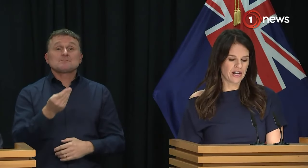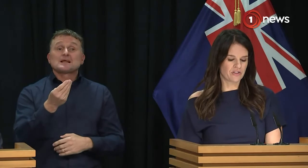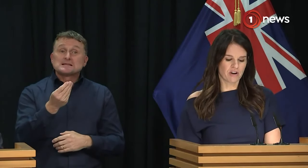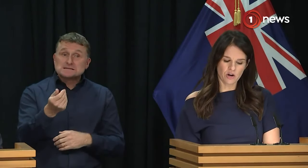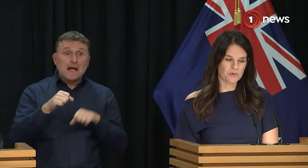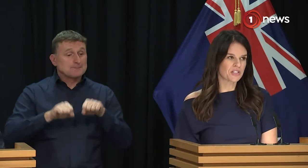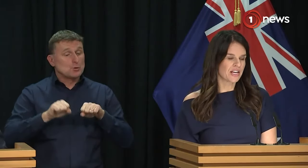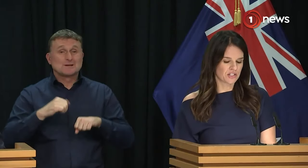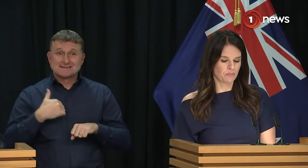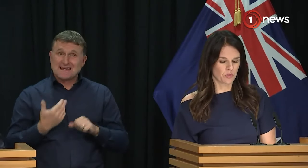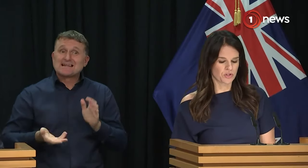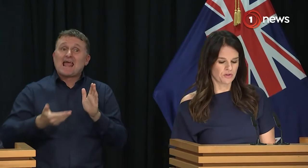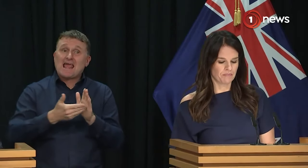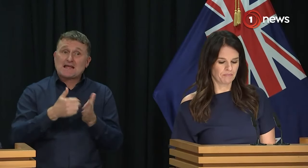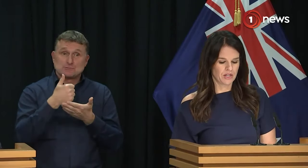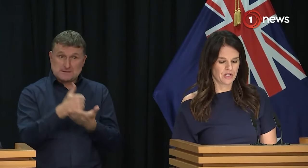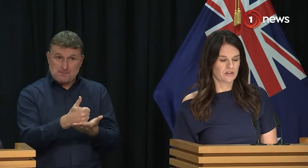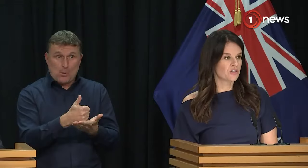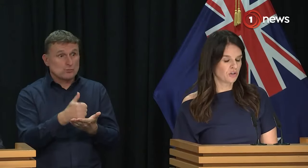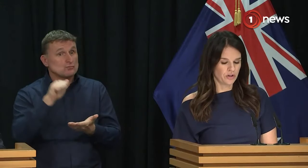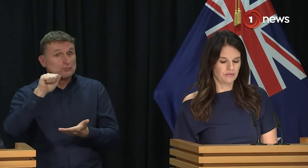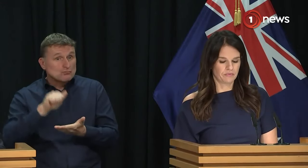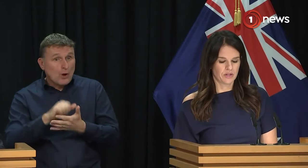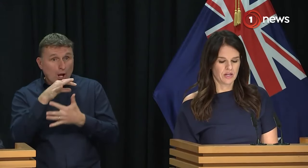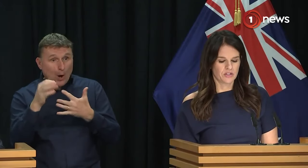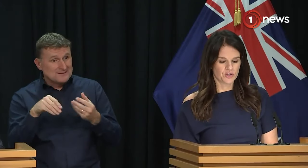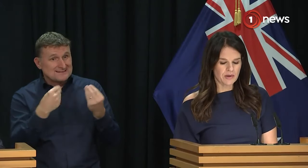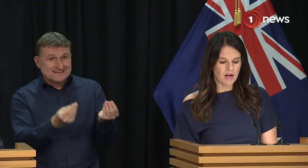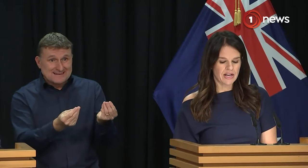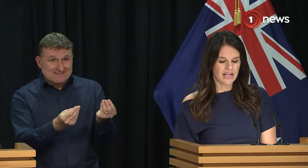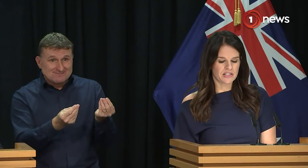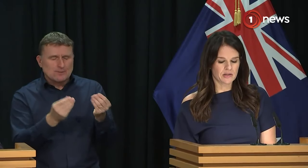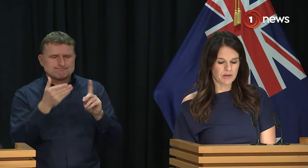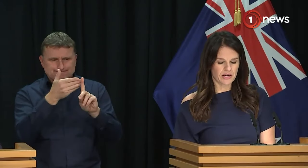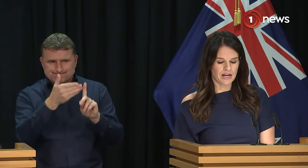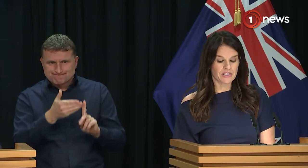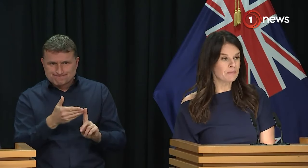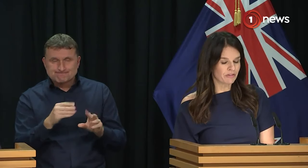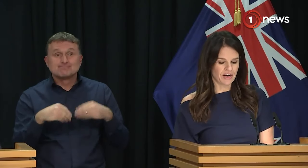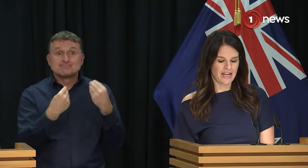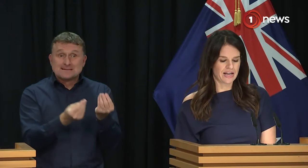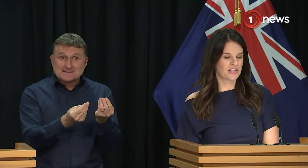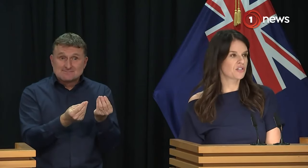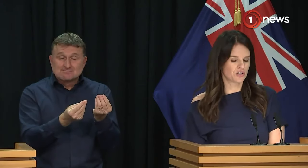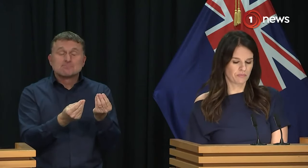we will provide the right options and supports to them to learn, streamline and simplify access to